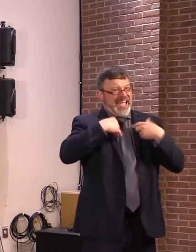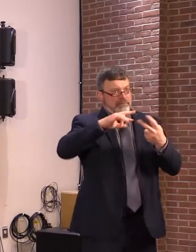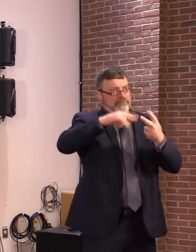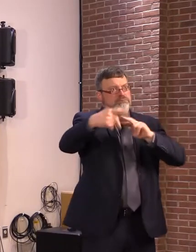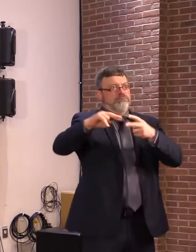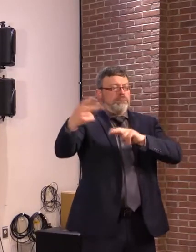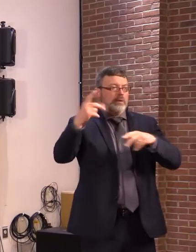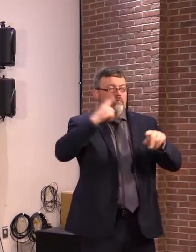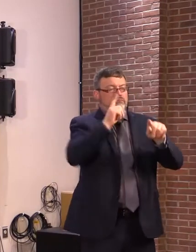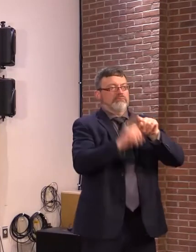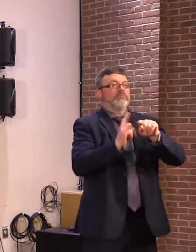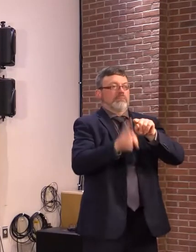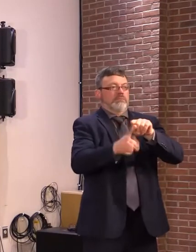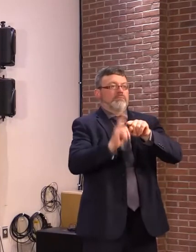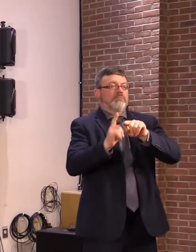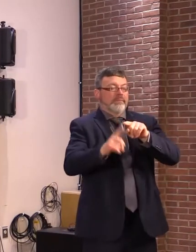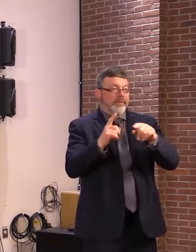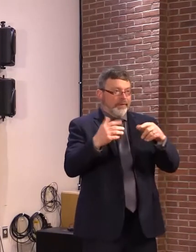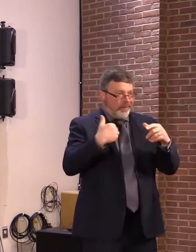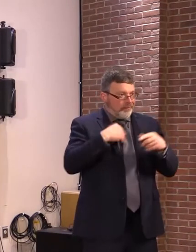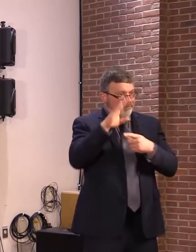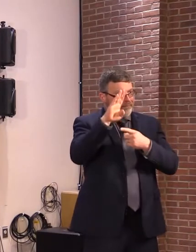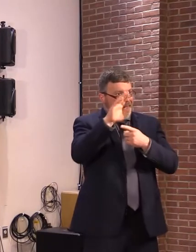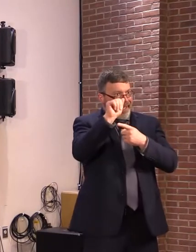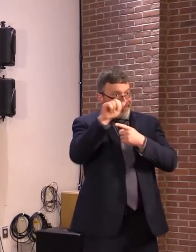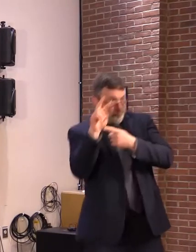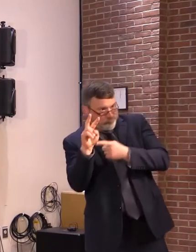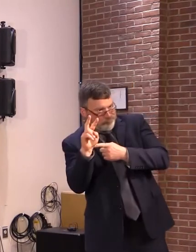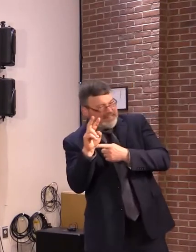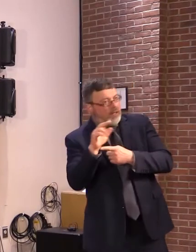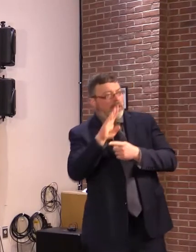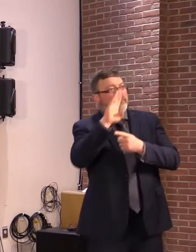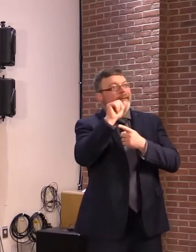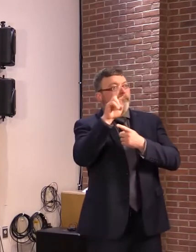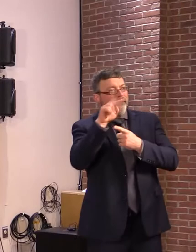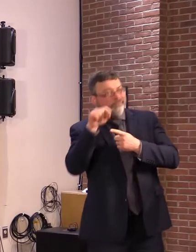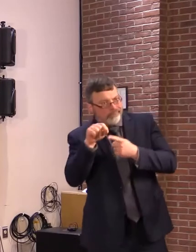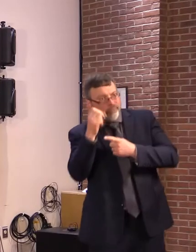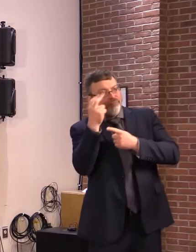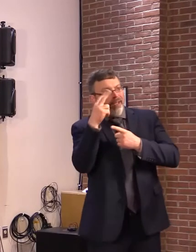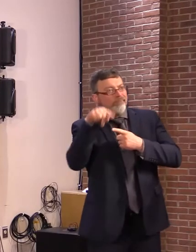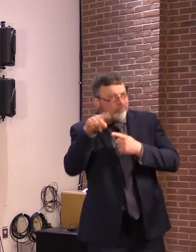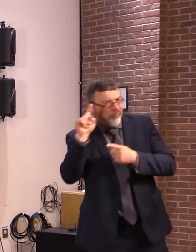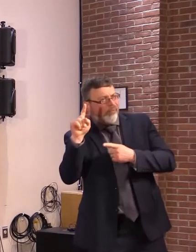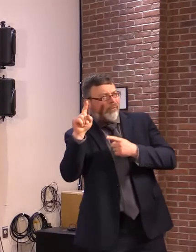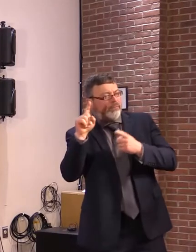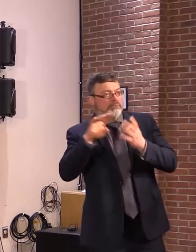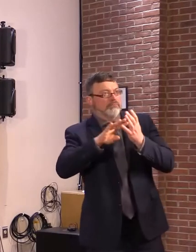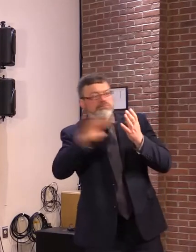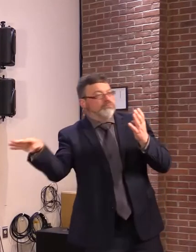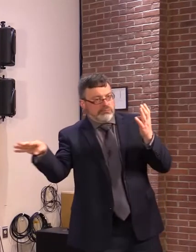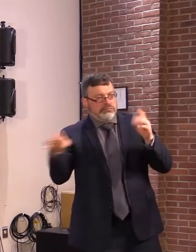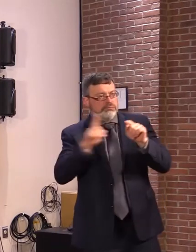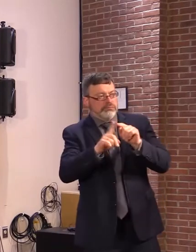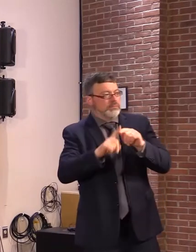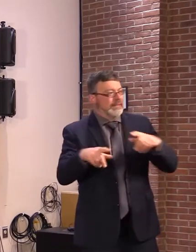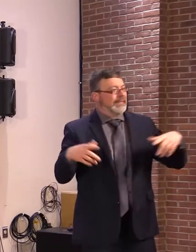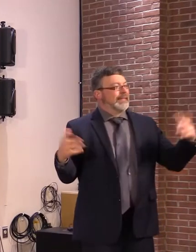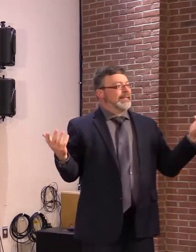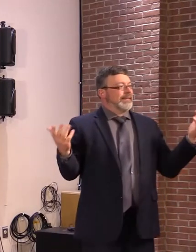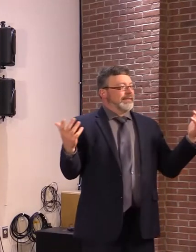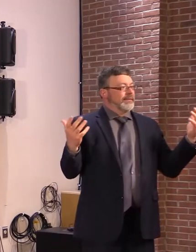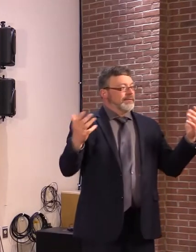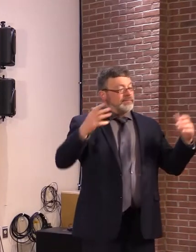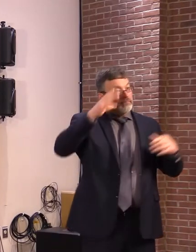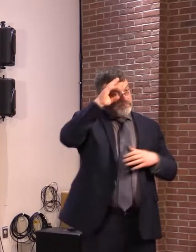BA212.1. It's making up around 30% of cases in New